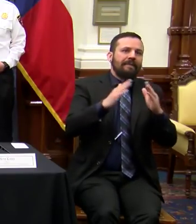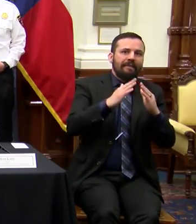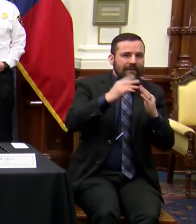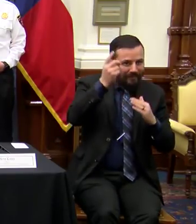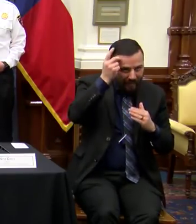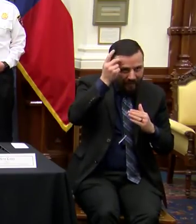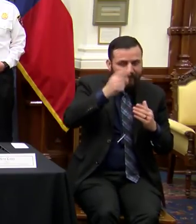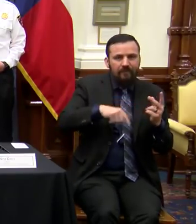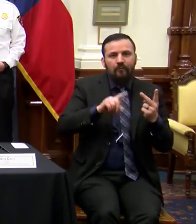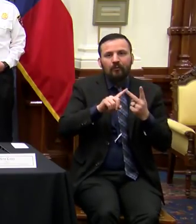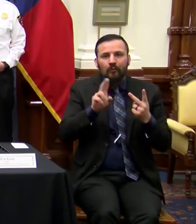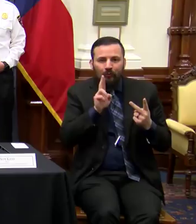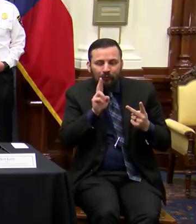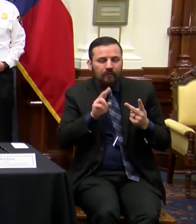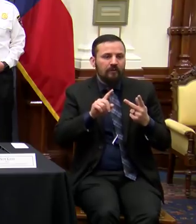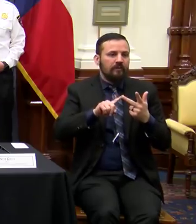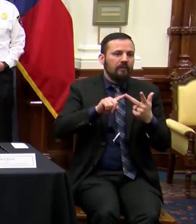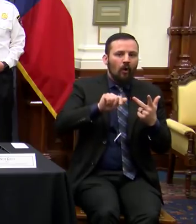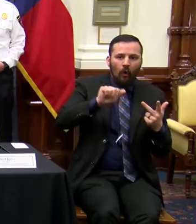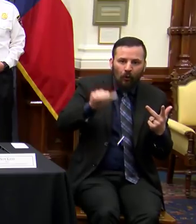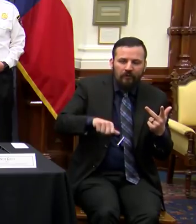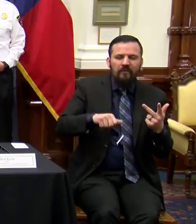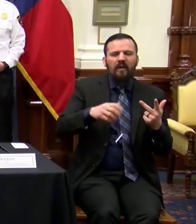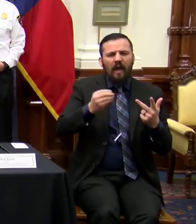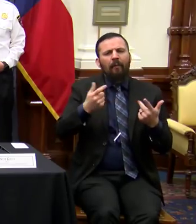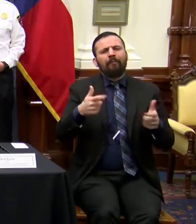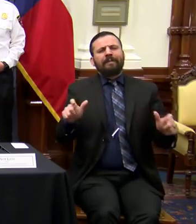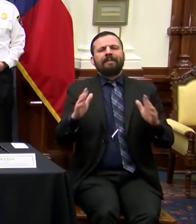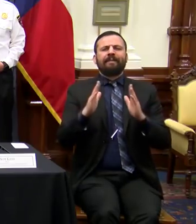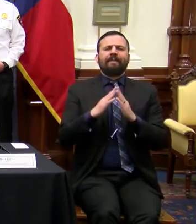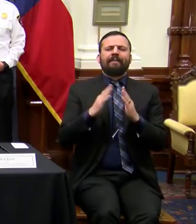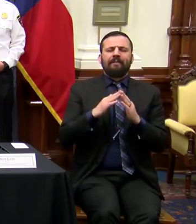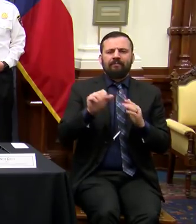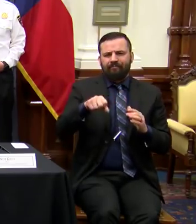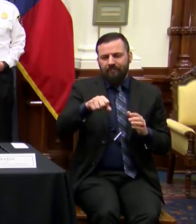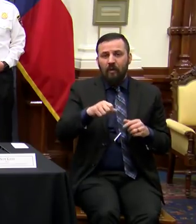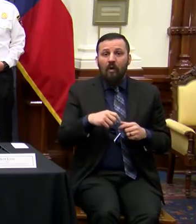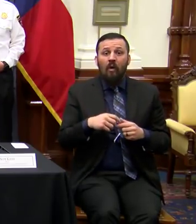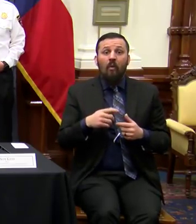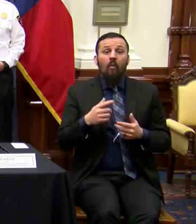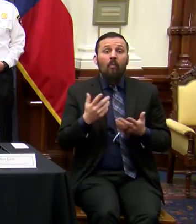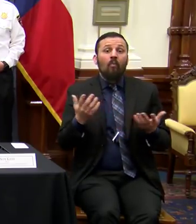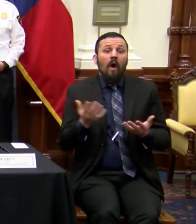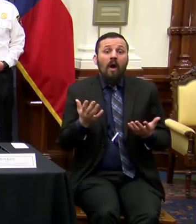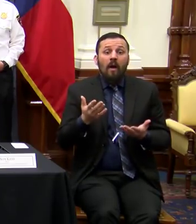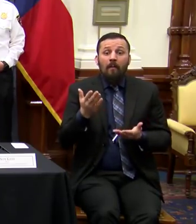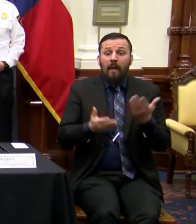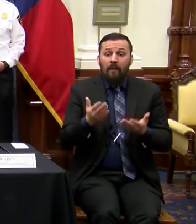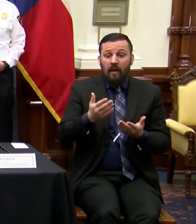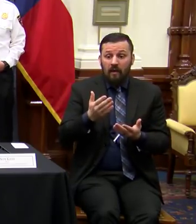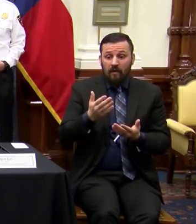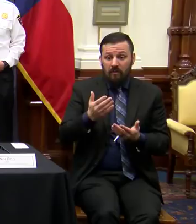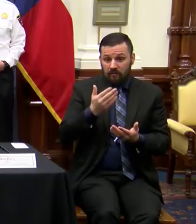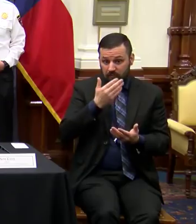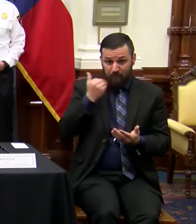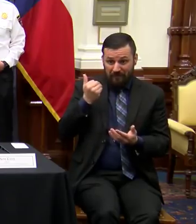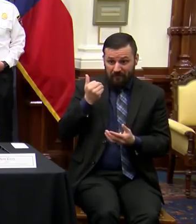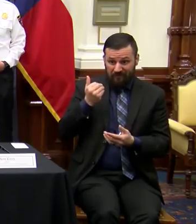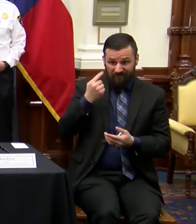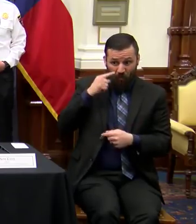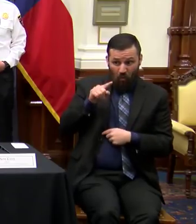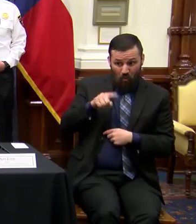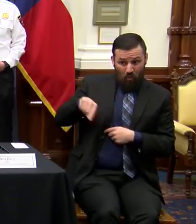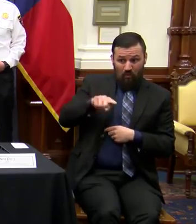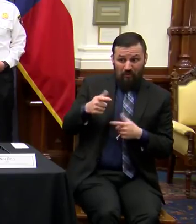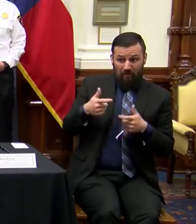Houston, in Austin, and several other urban areas. What may be right for places like the large urban areas